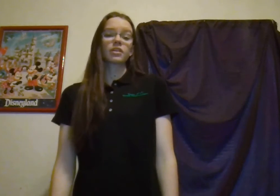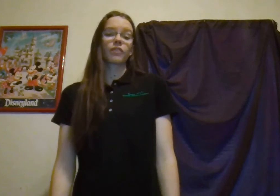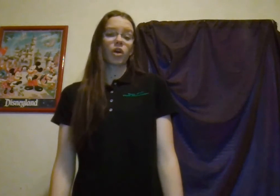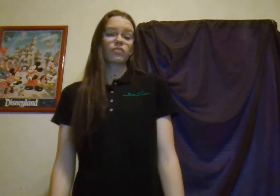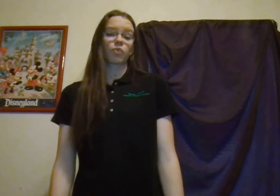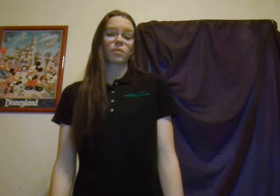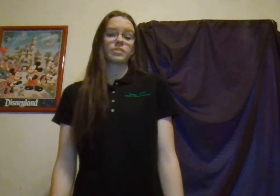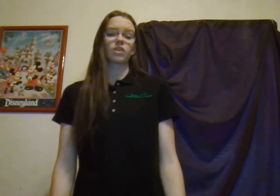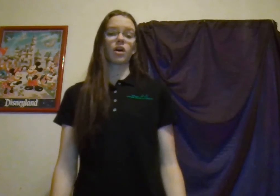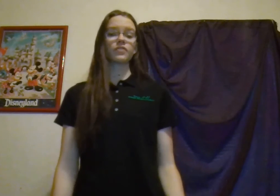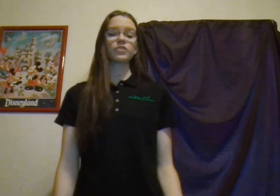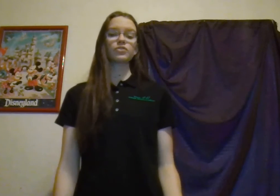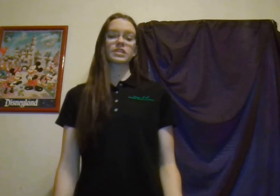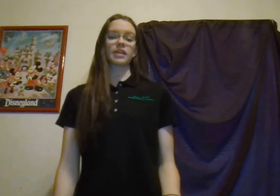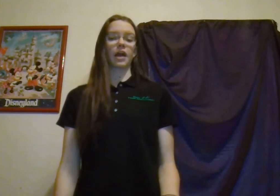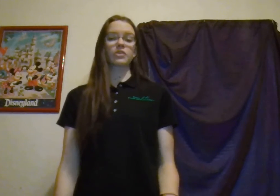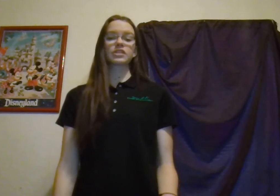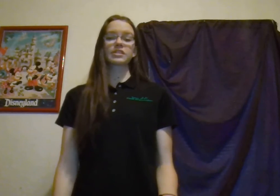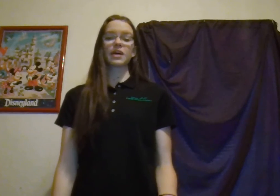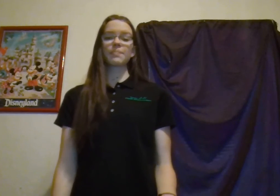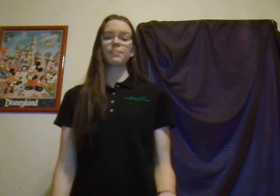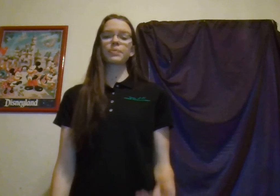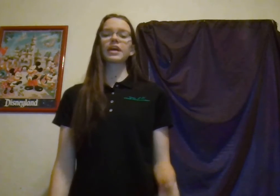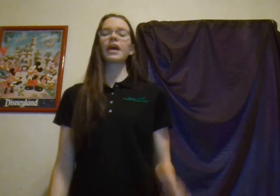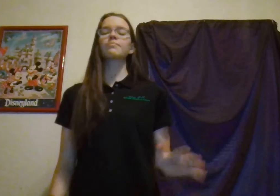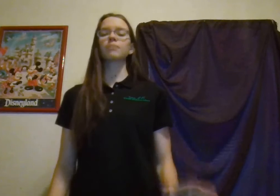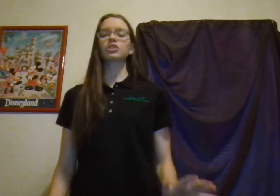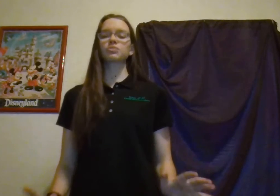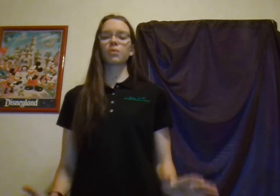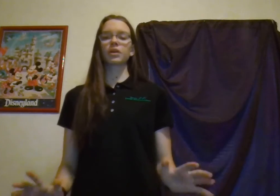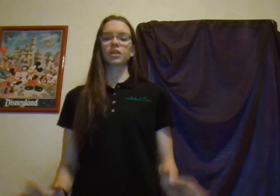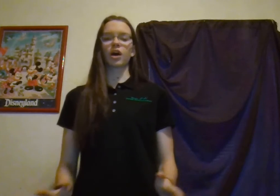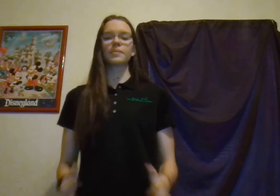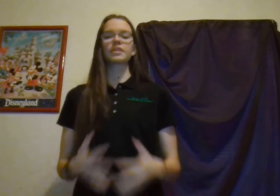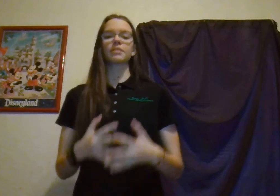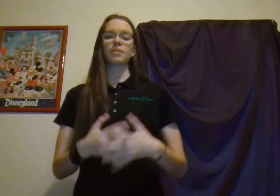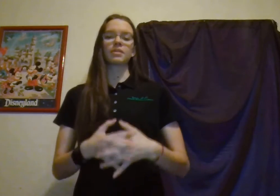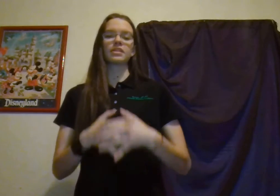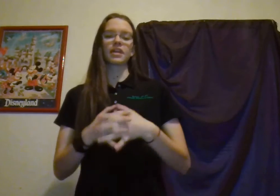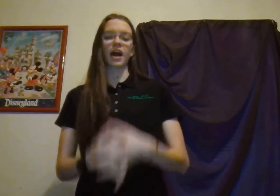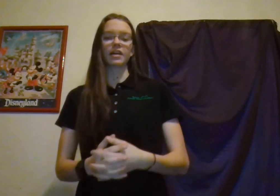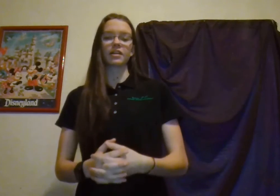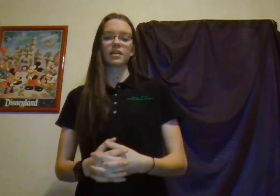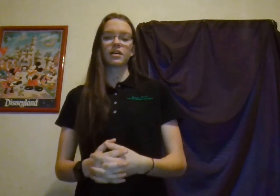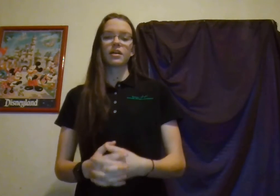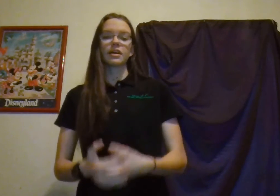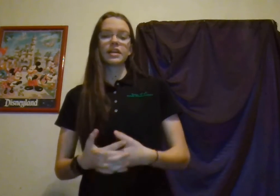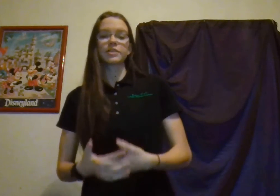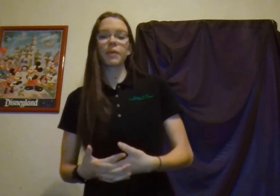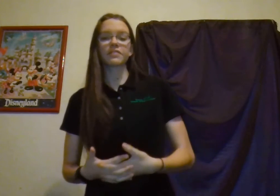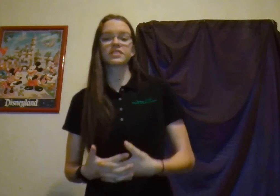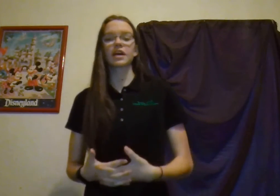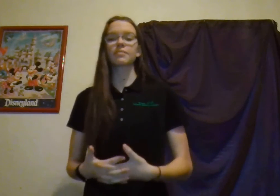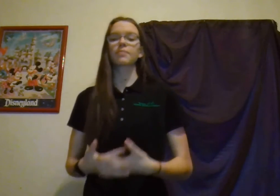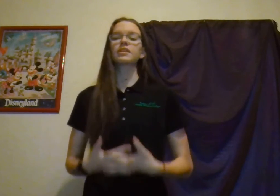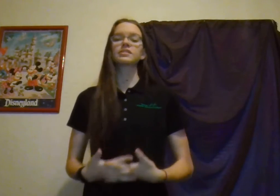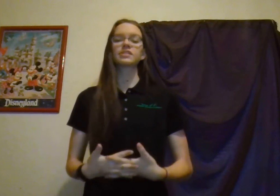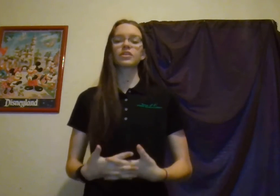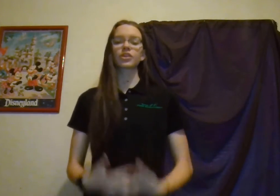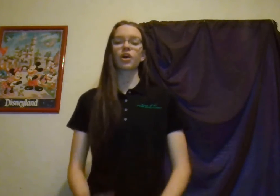of art forms is often used as a counter to STEM, but they have much more in common than may meet the eye. Each part of STEM can be considered an